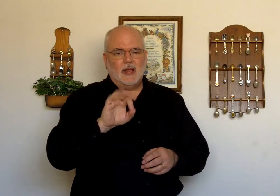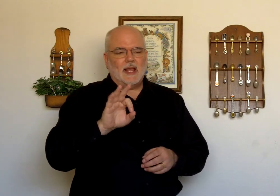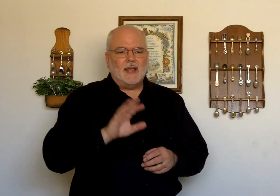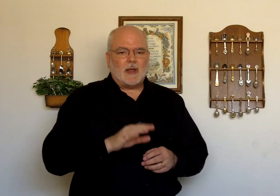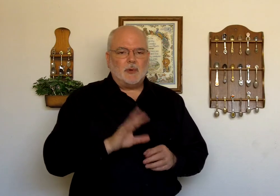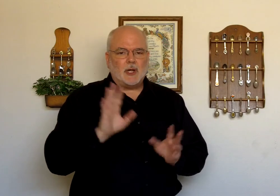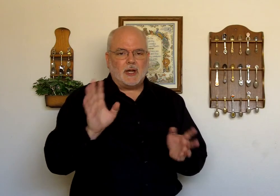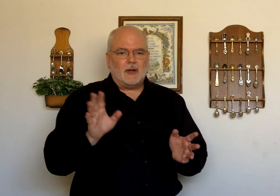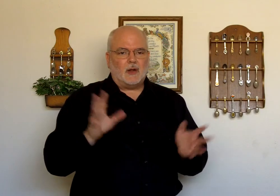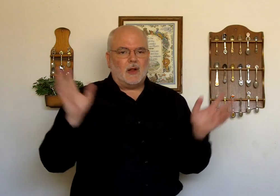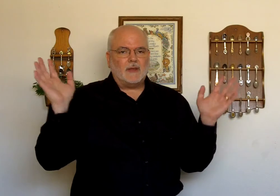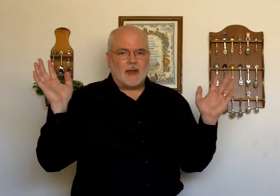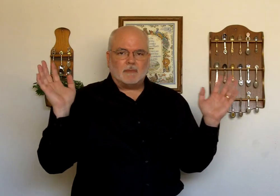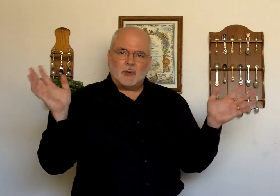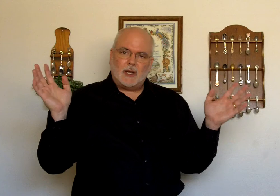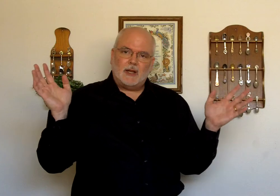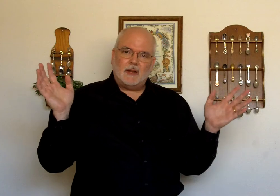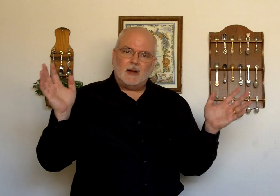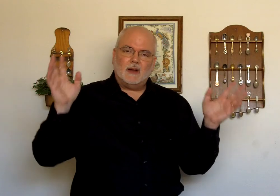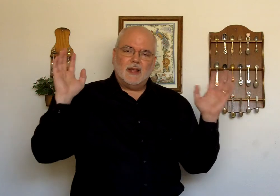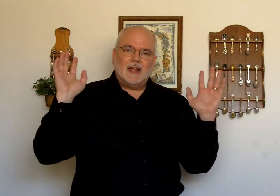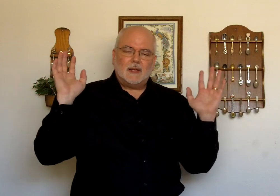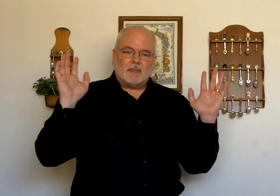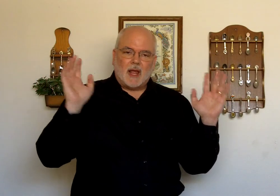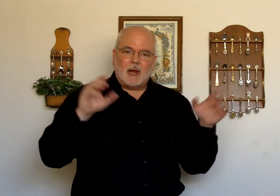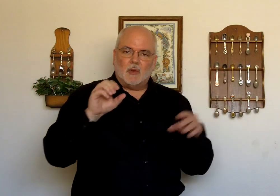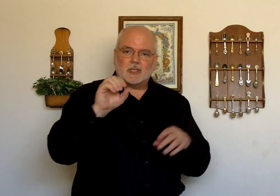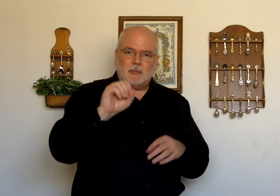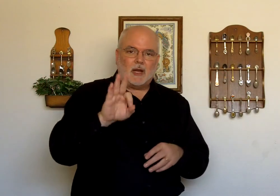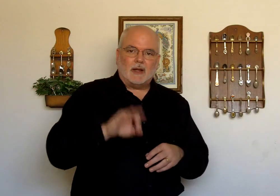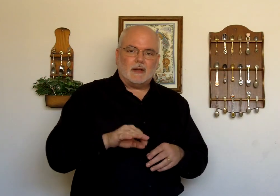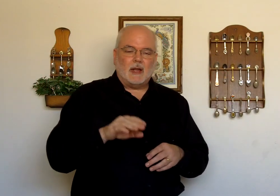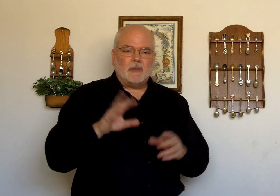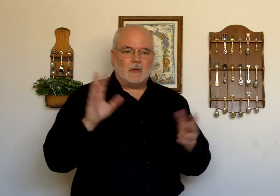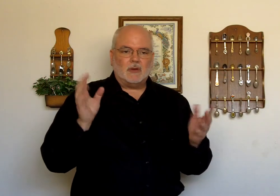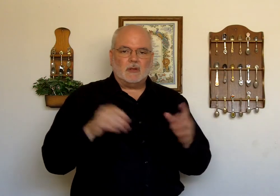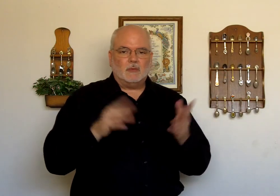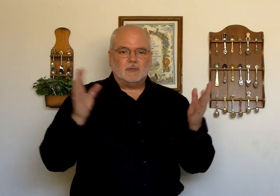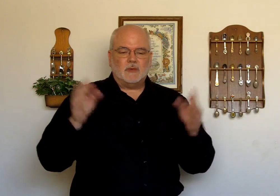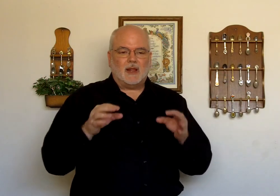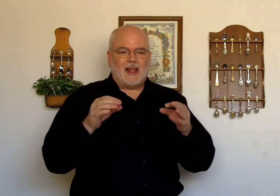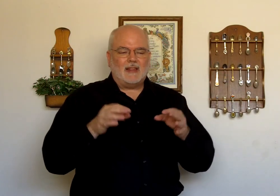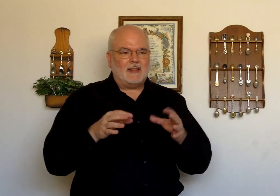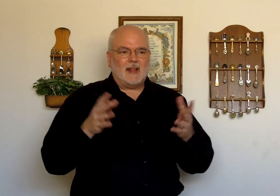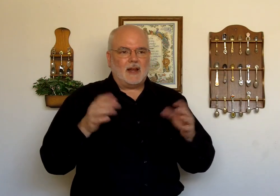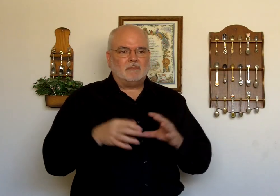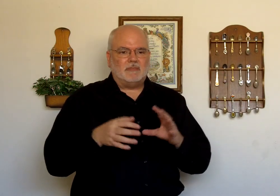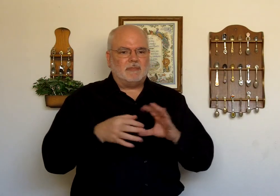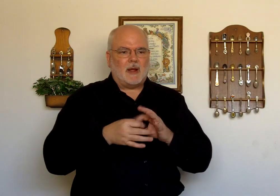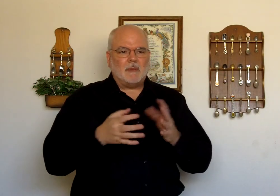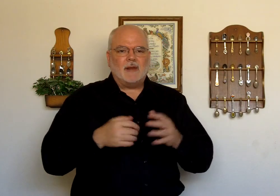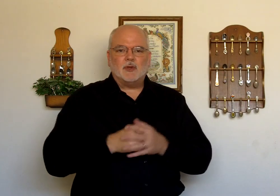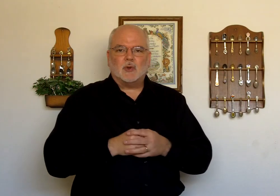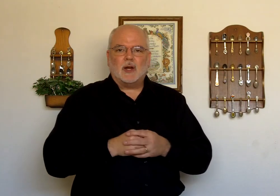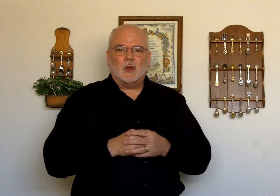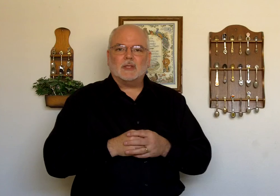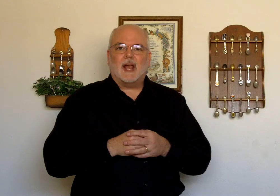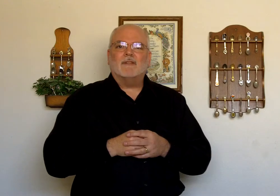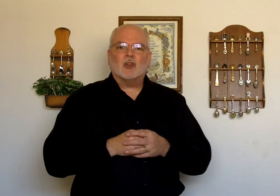If I put it in at all. If I put it in there. I will spell it. I'm not. There's no. I'm. I'm not even sure I know the sign for